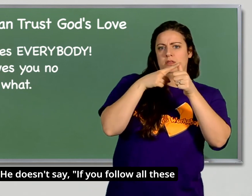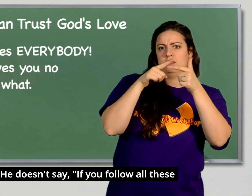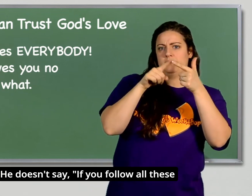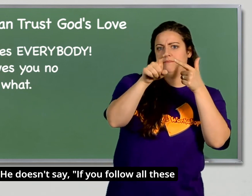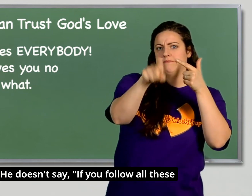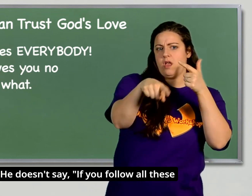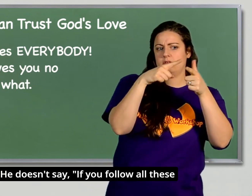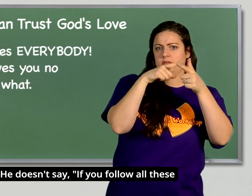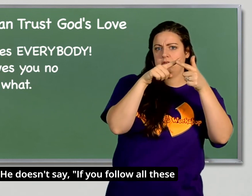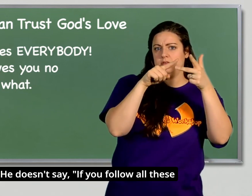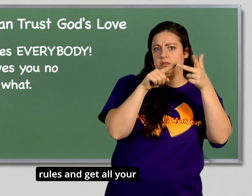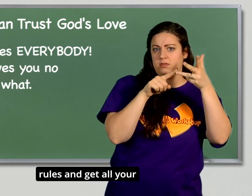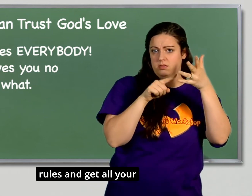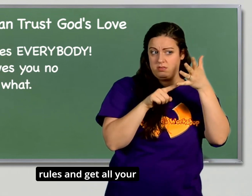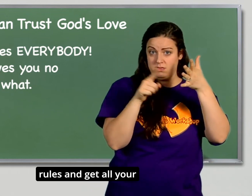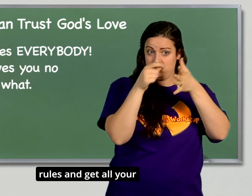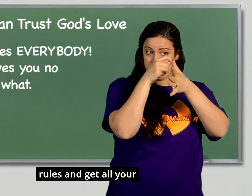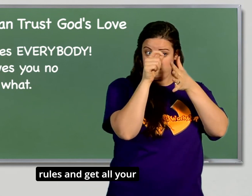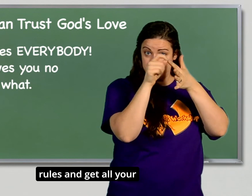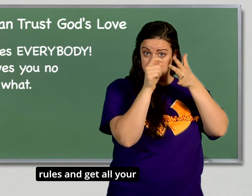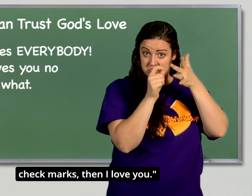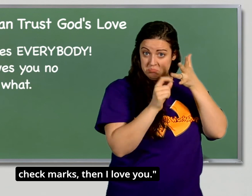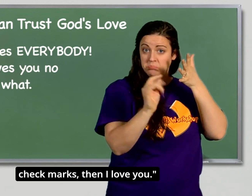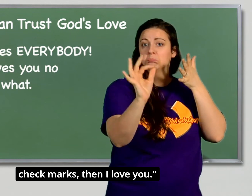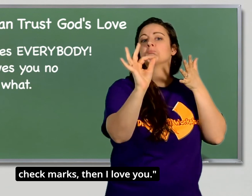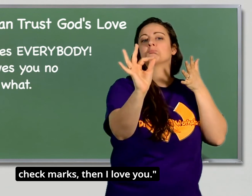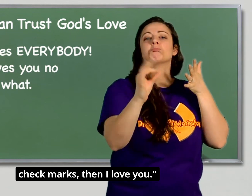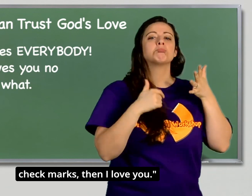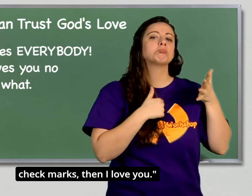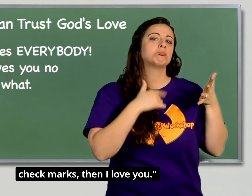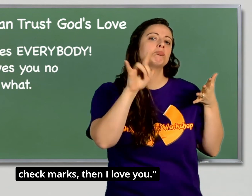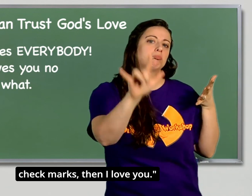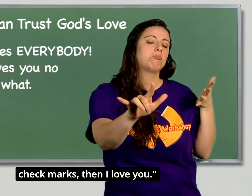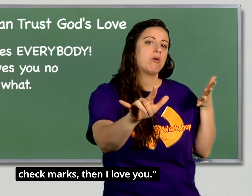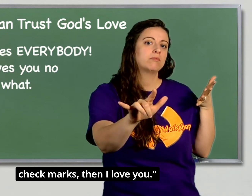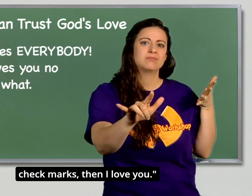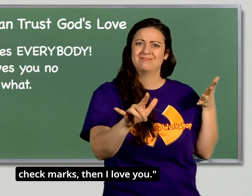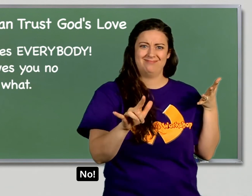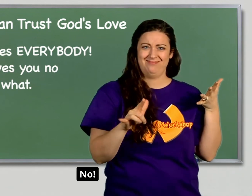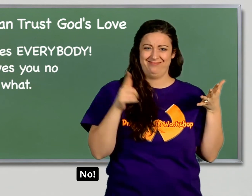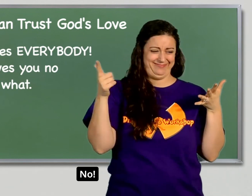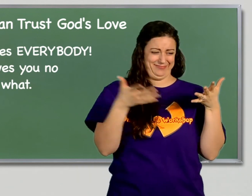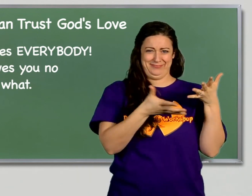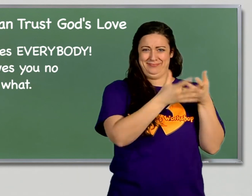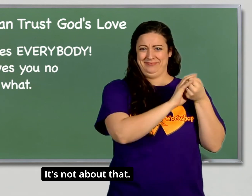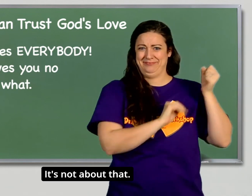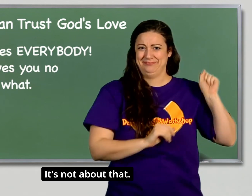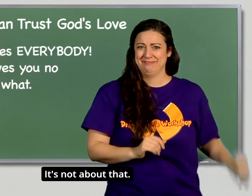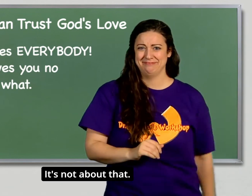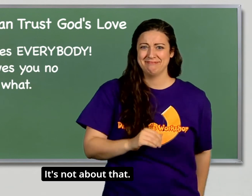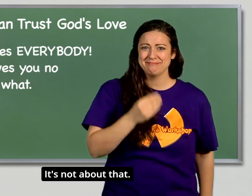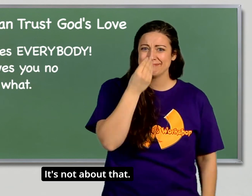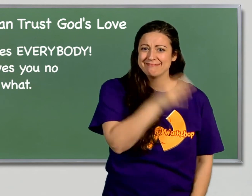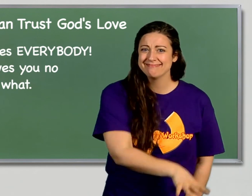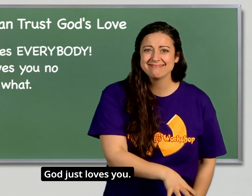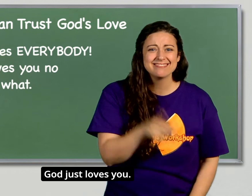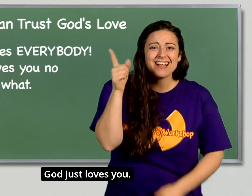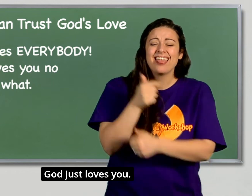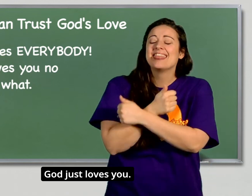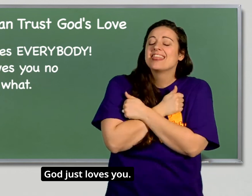you follow all these rules and get all your check marks, then I love you No, it's not about that God just